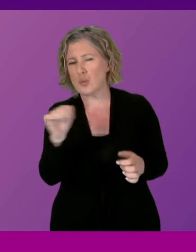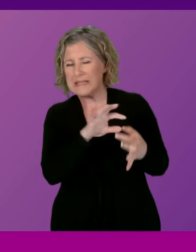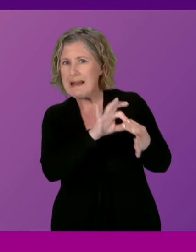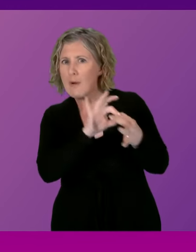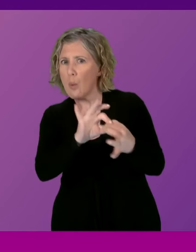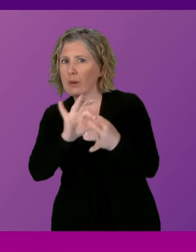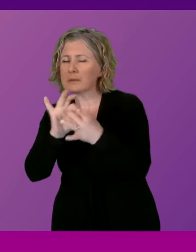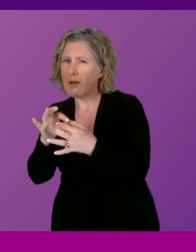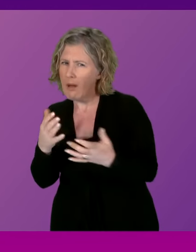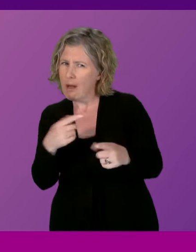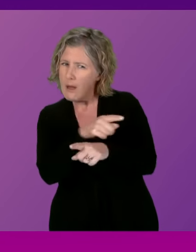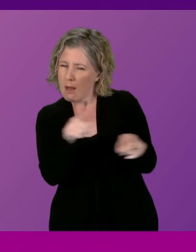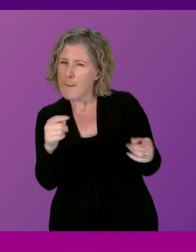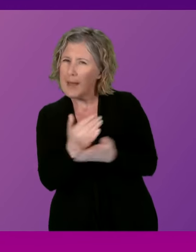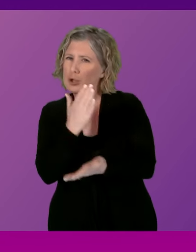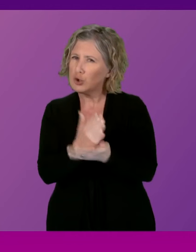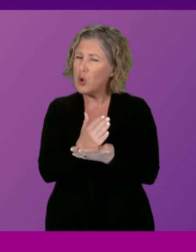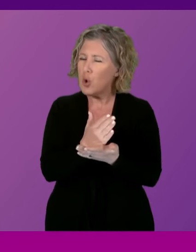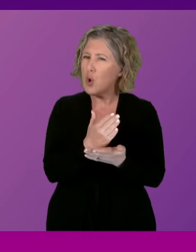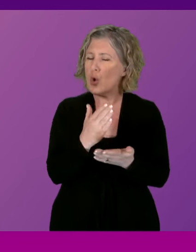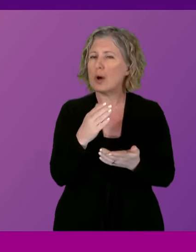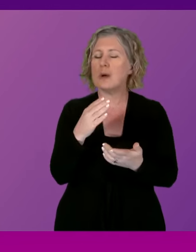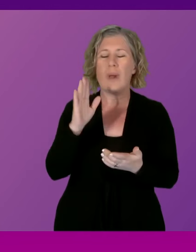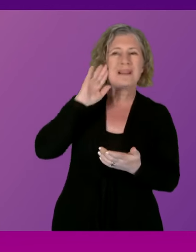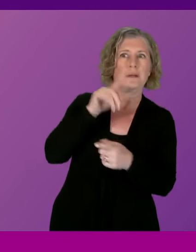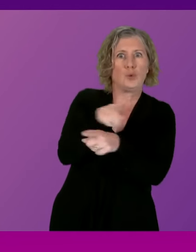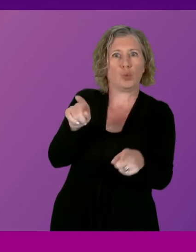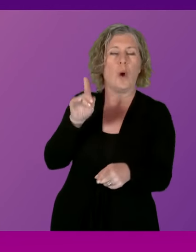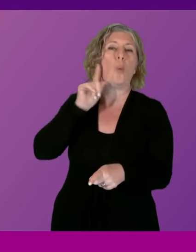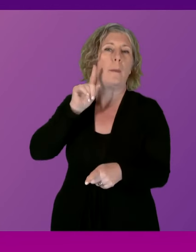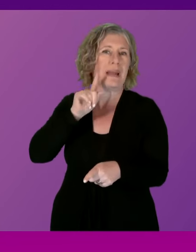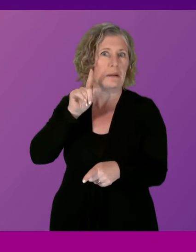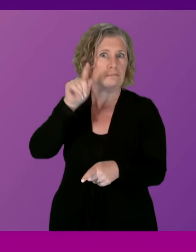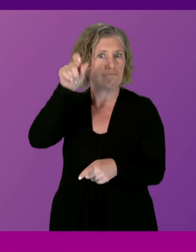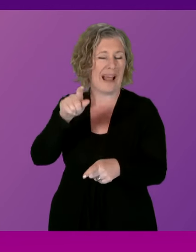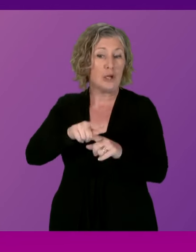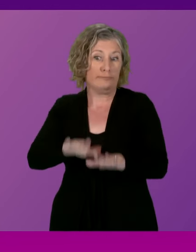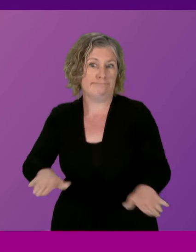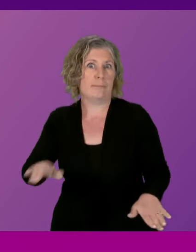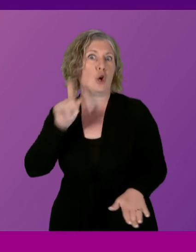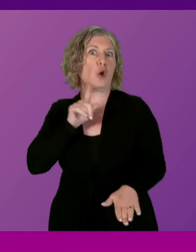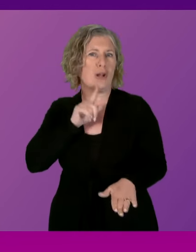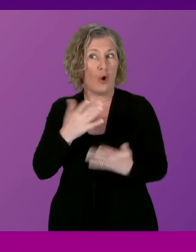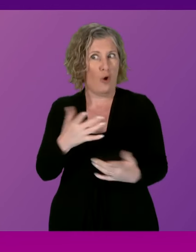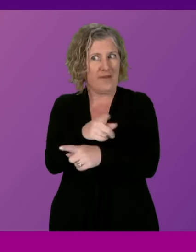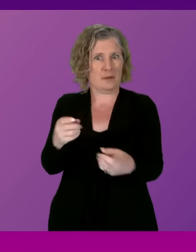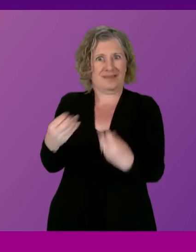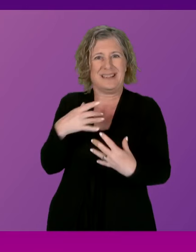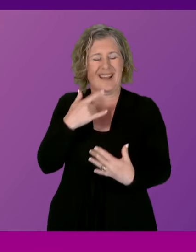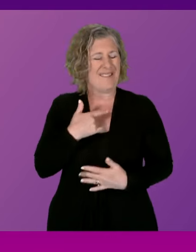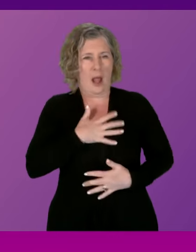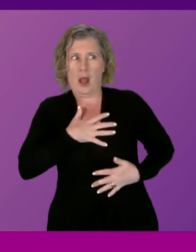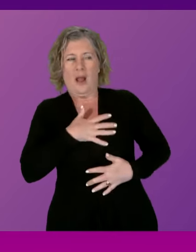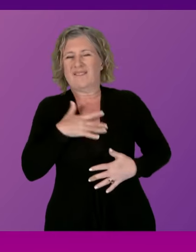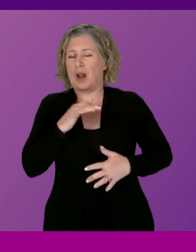will not dispute that we'll give particular weight to the voices of women and girls who often are the ones who tell us that they can feel unsafe when it comes to anti